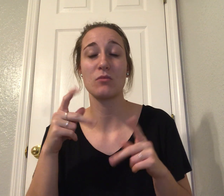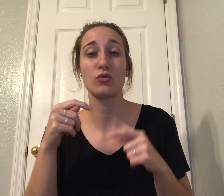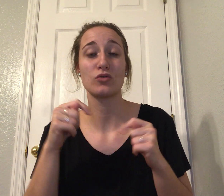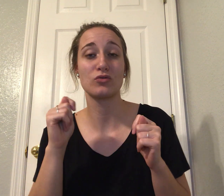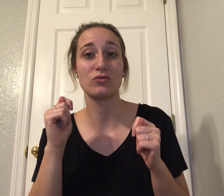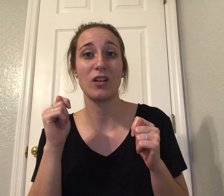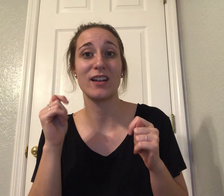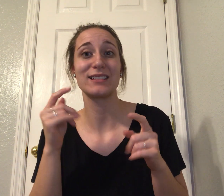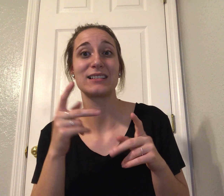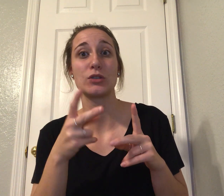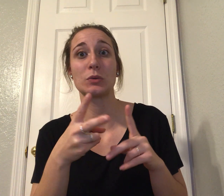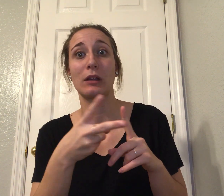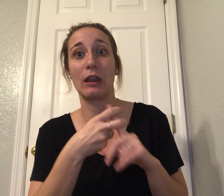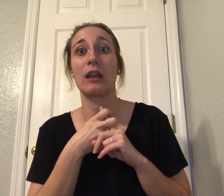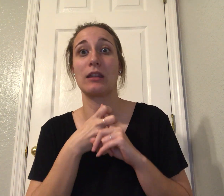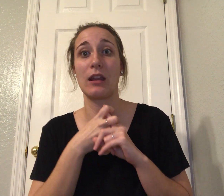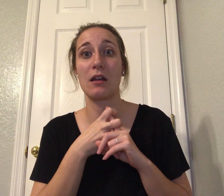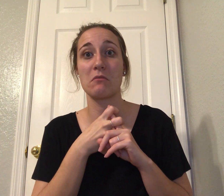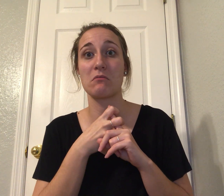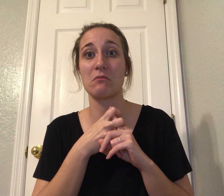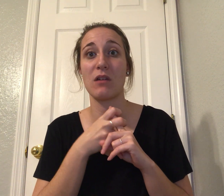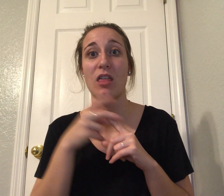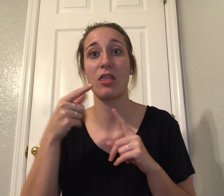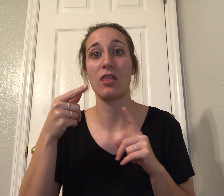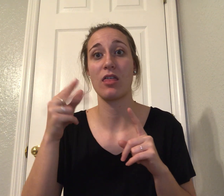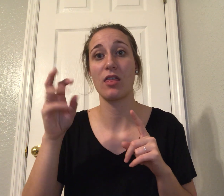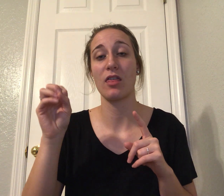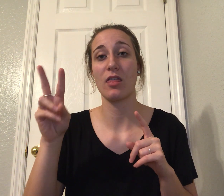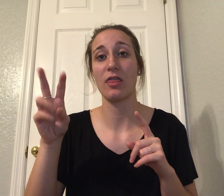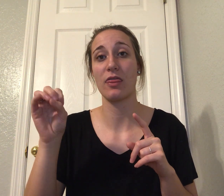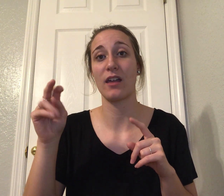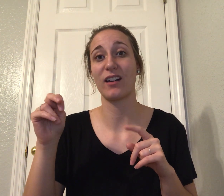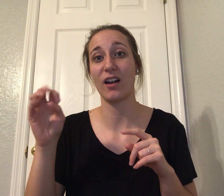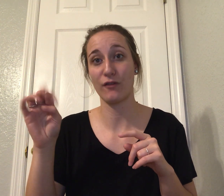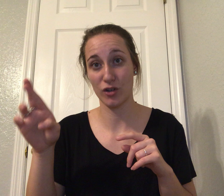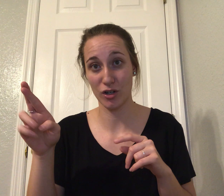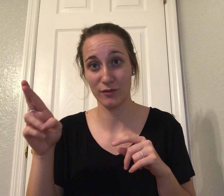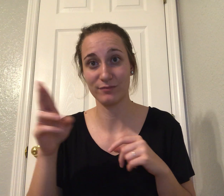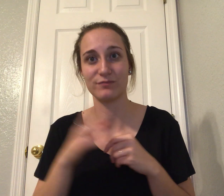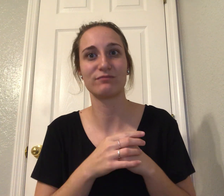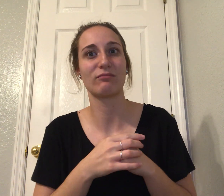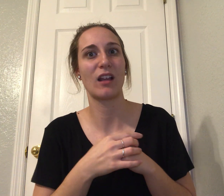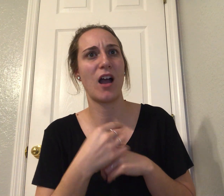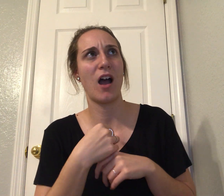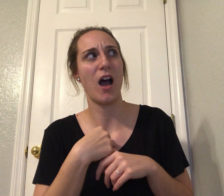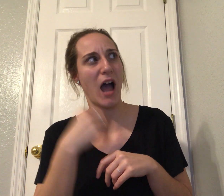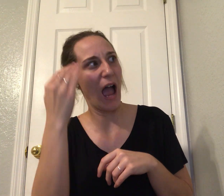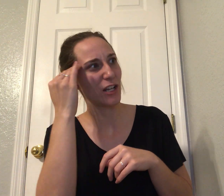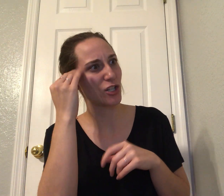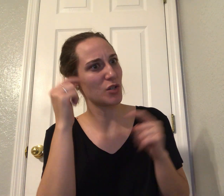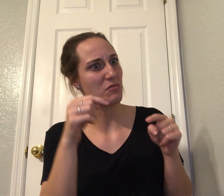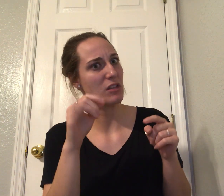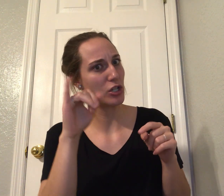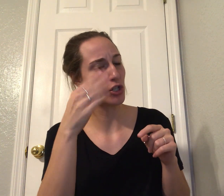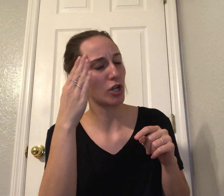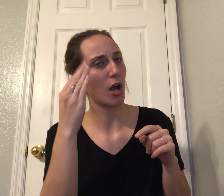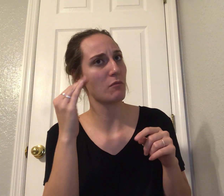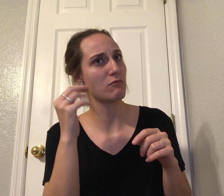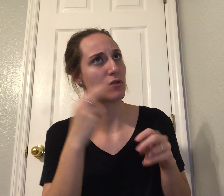but I'll be honest, I never could have imagined anything like this. A third warning sign is when political rivals seek to